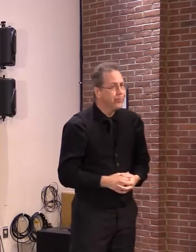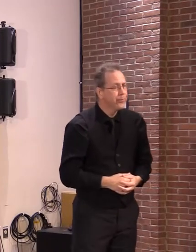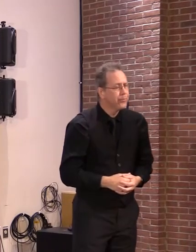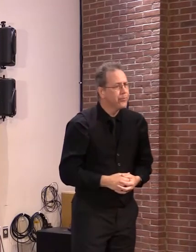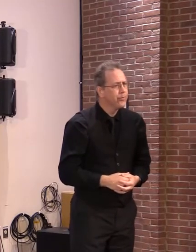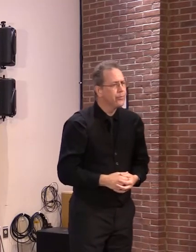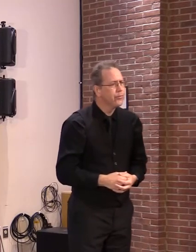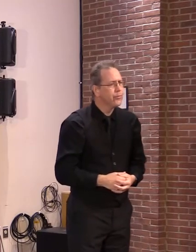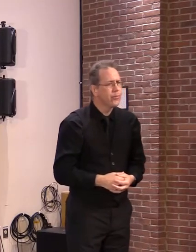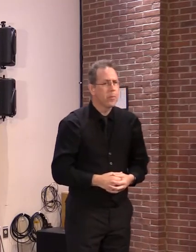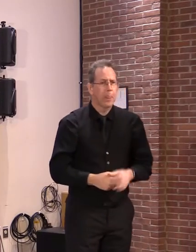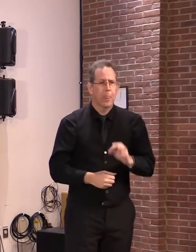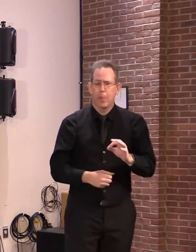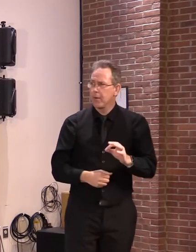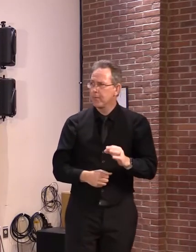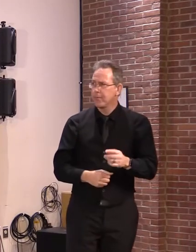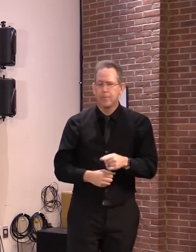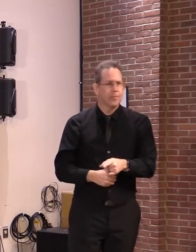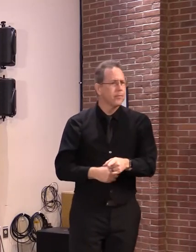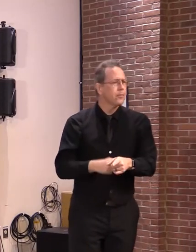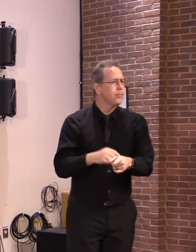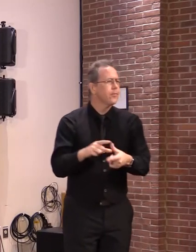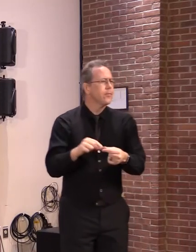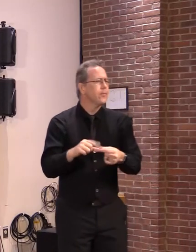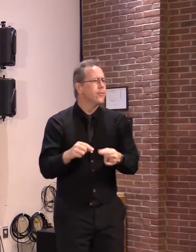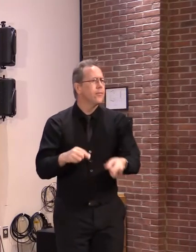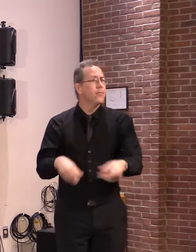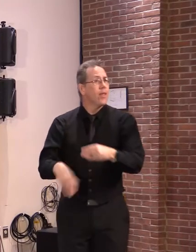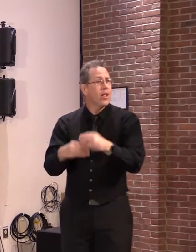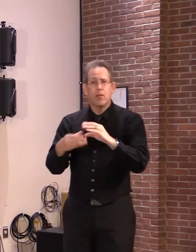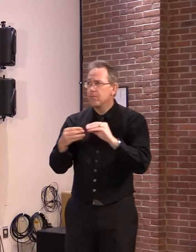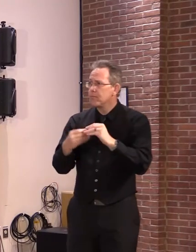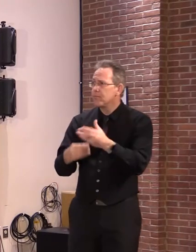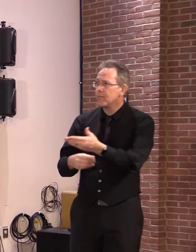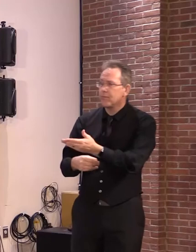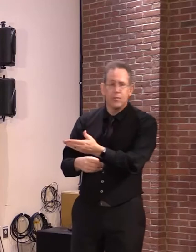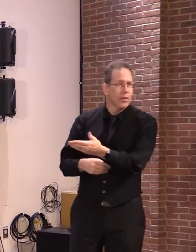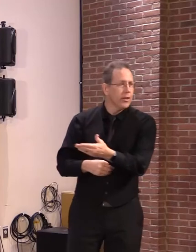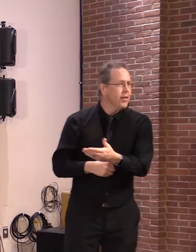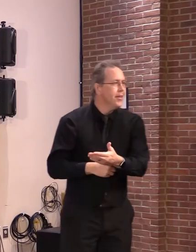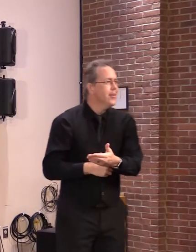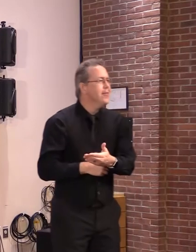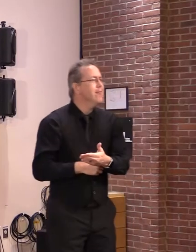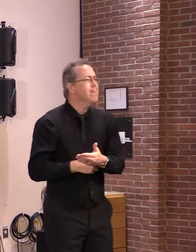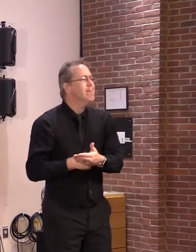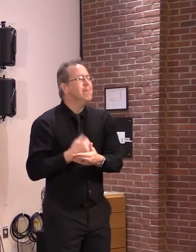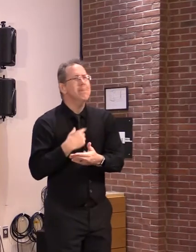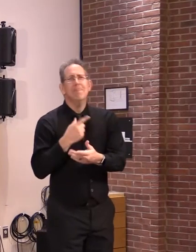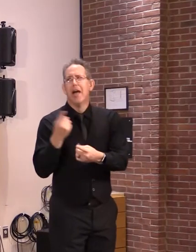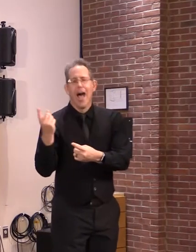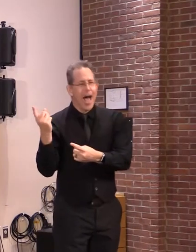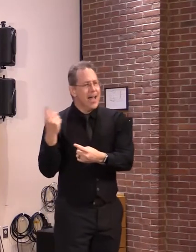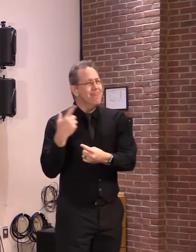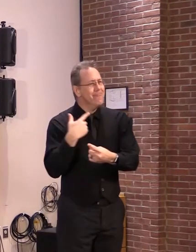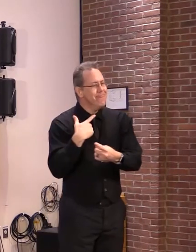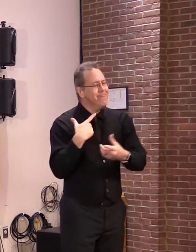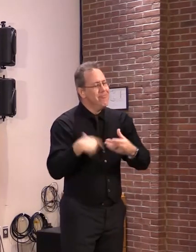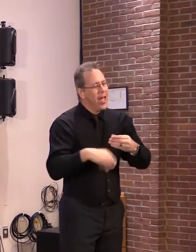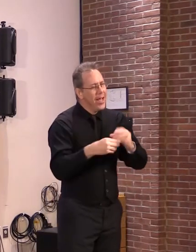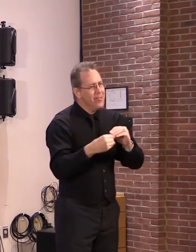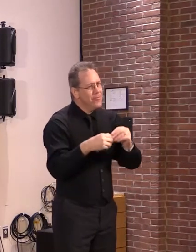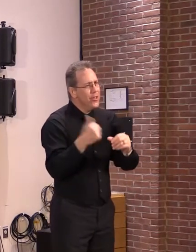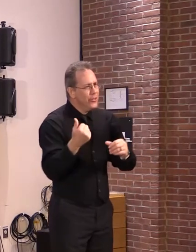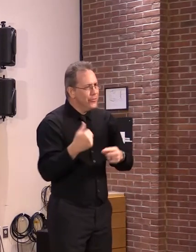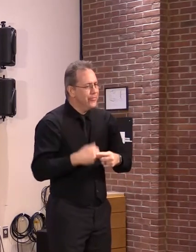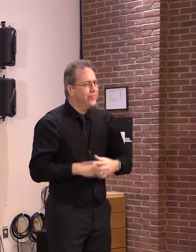Ted, did you have anything to add to any of that? I'm not putting it on the spot or anything. Well, thanks, Tim. I do